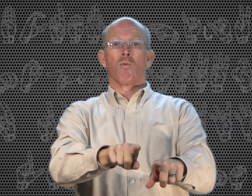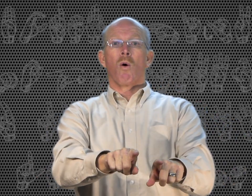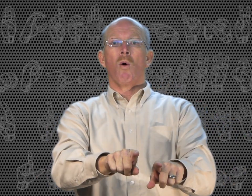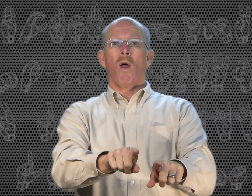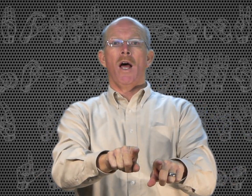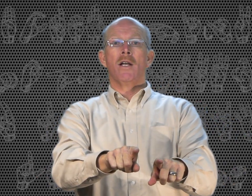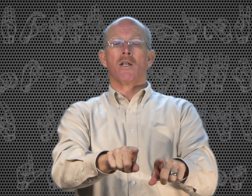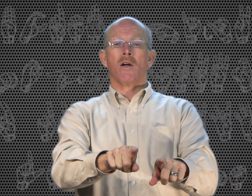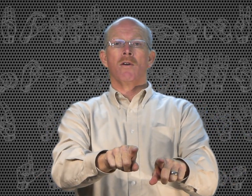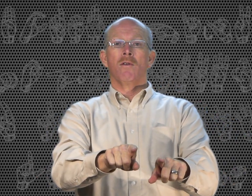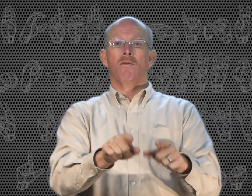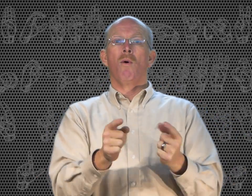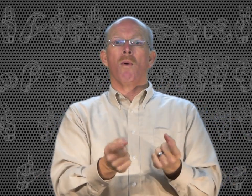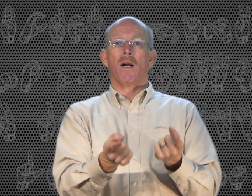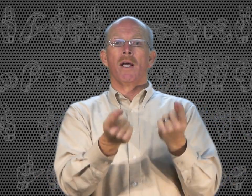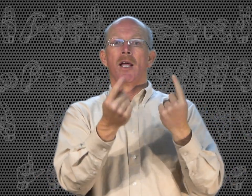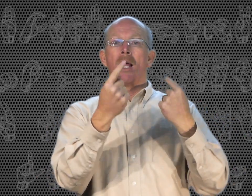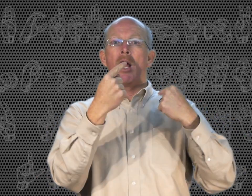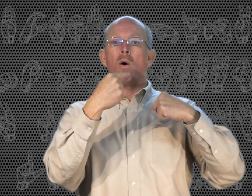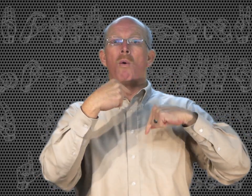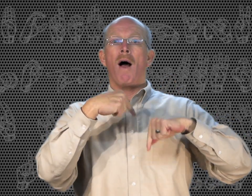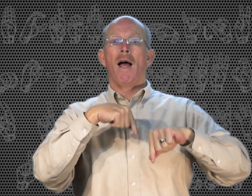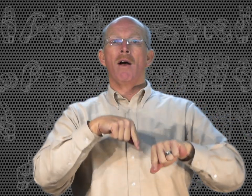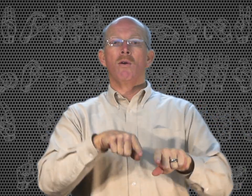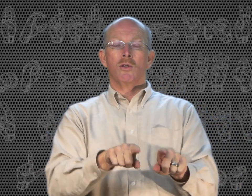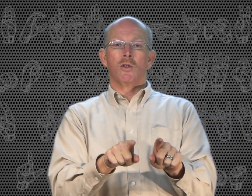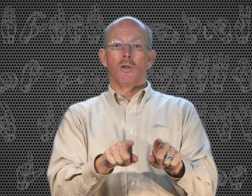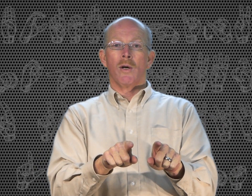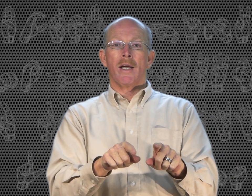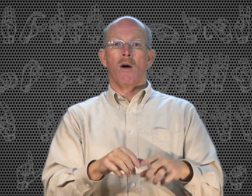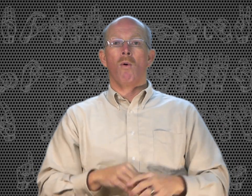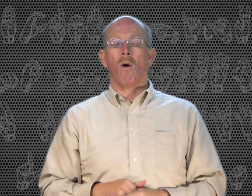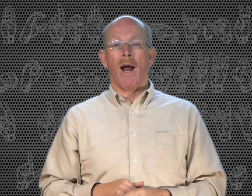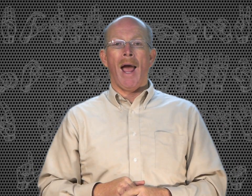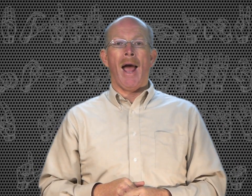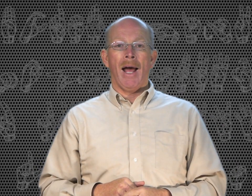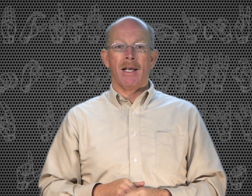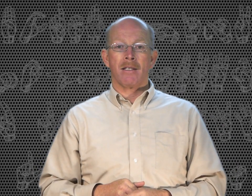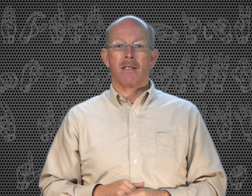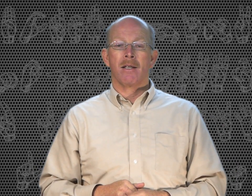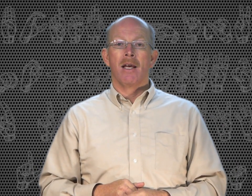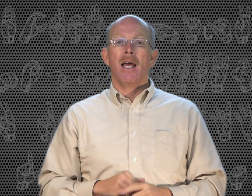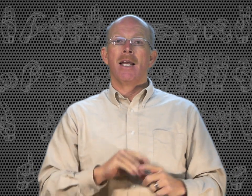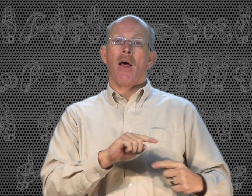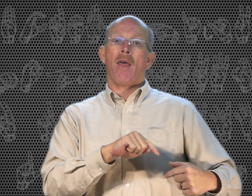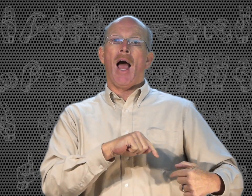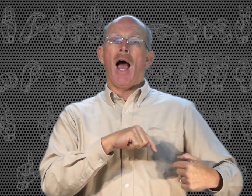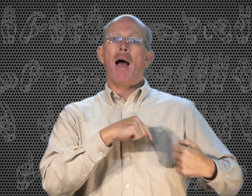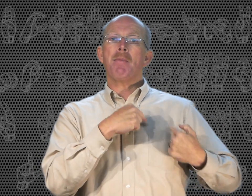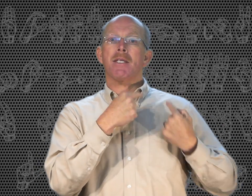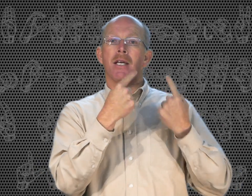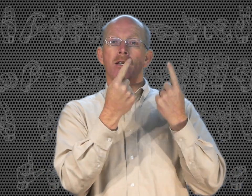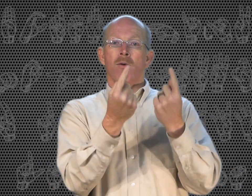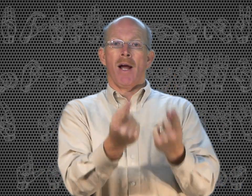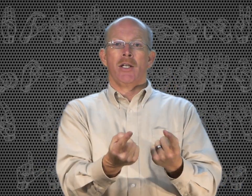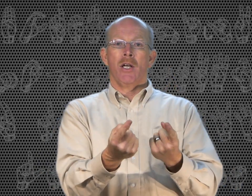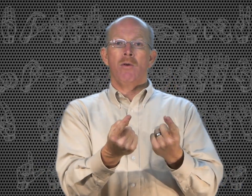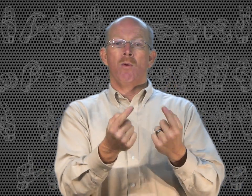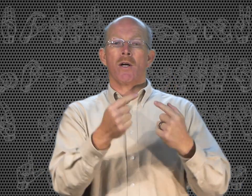roll under, forward. While, during, or as. Now the opposite direction, where